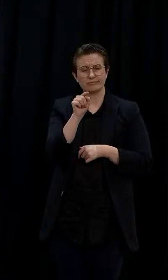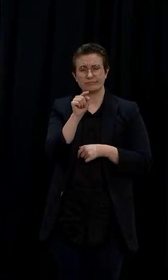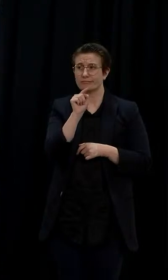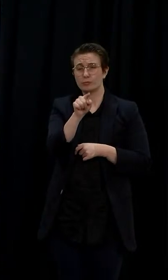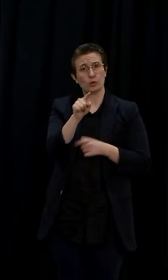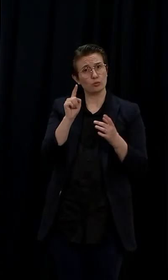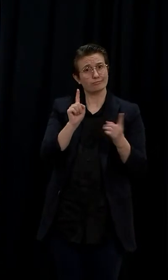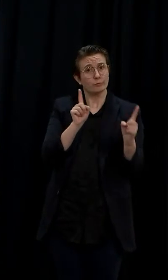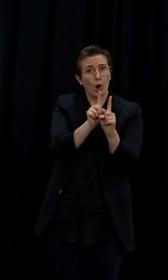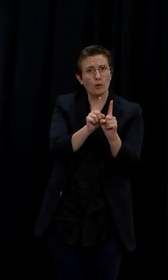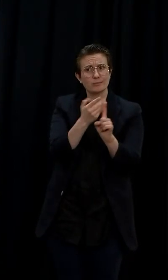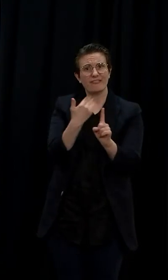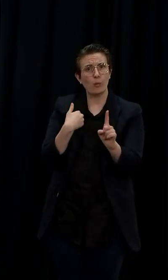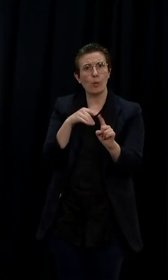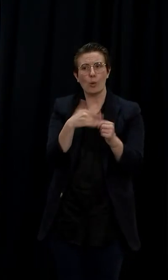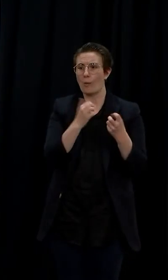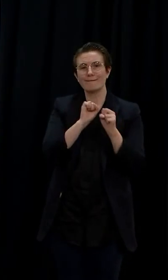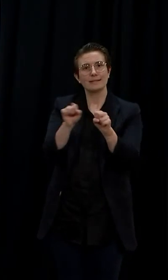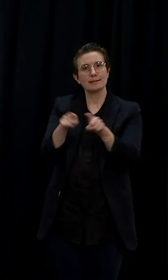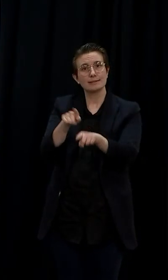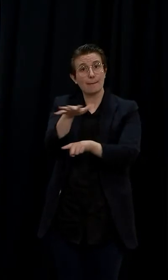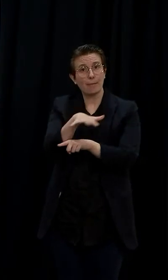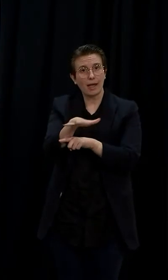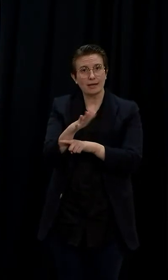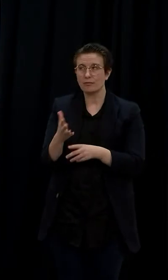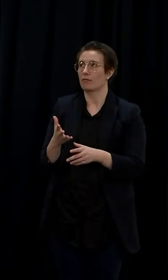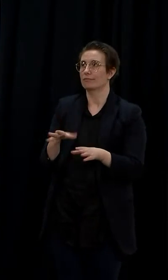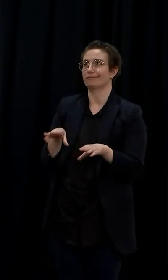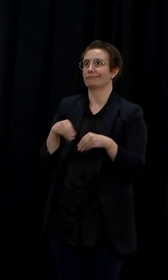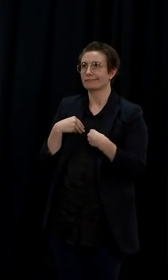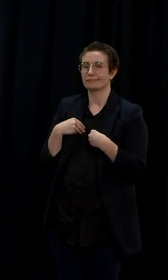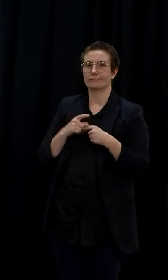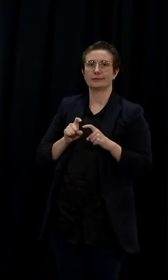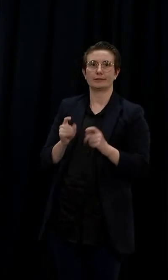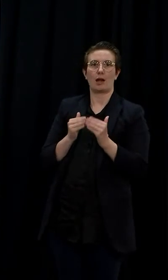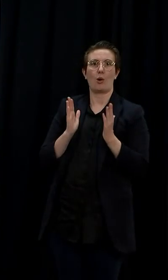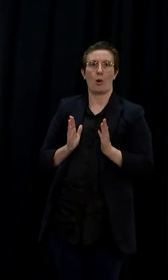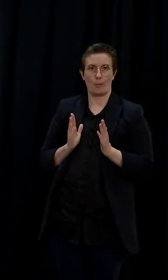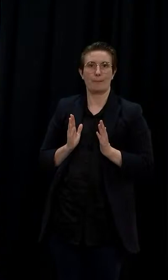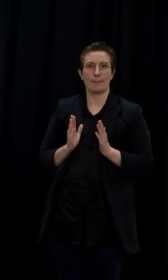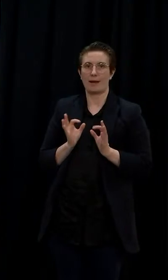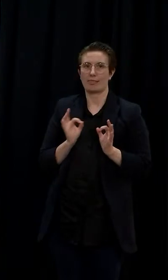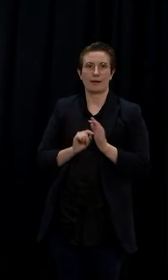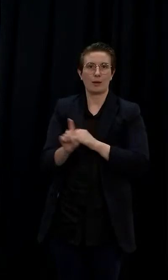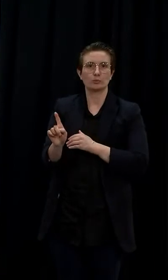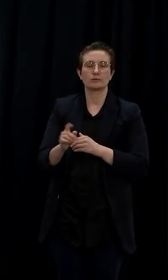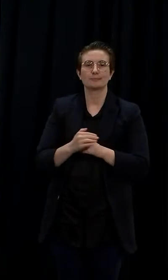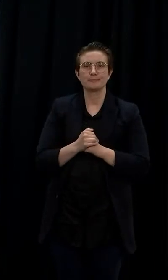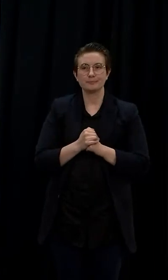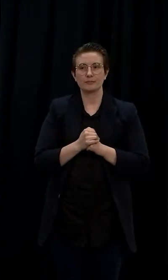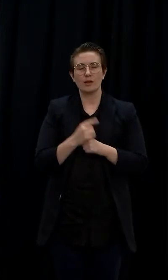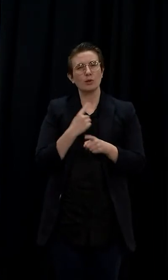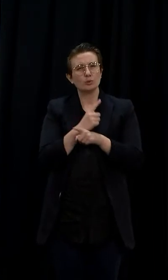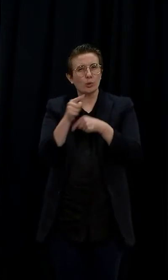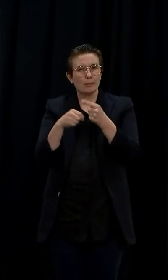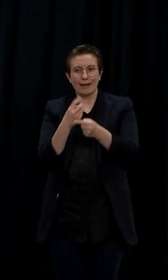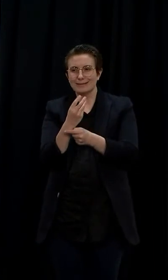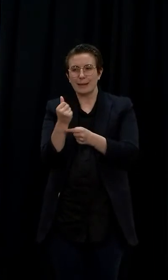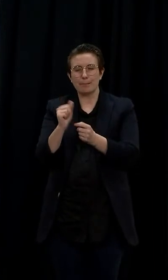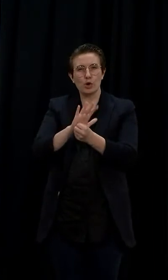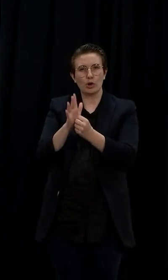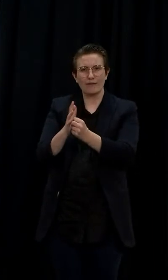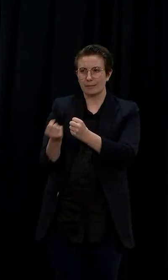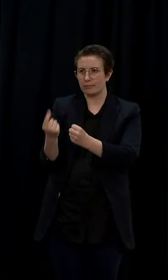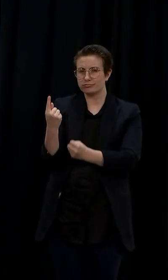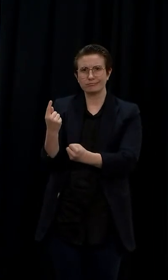So honing in on some of those mystery cases, seeing if greater surveillance testing in certain areas can help us